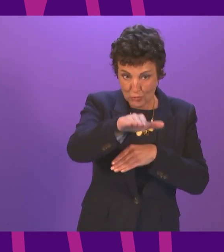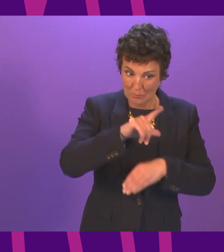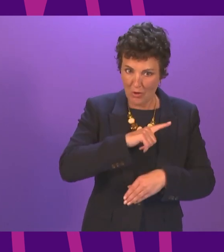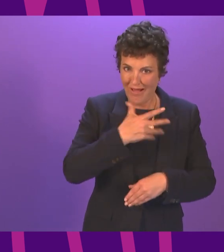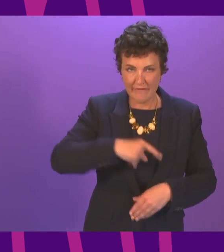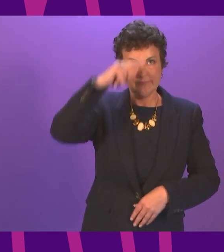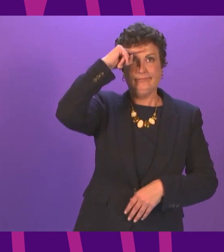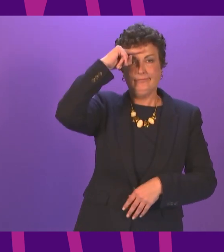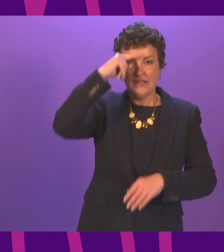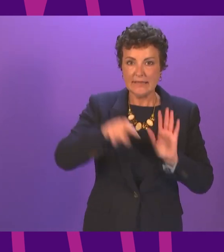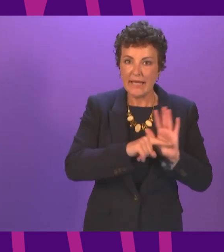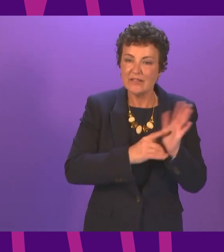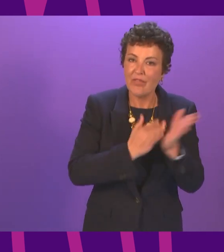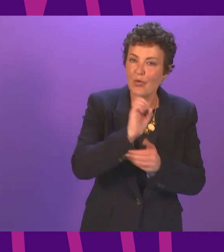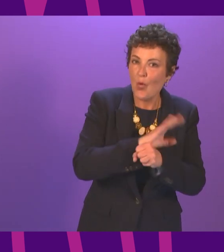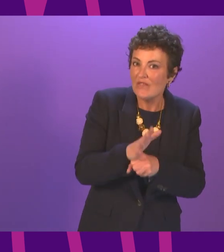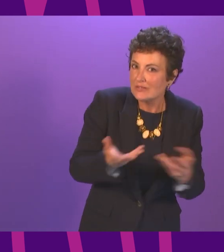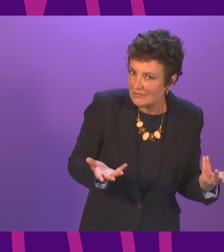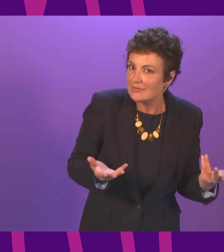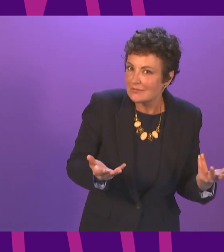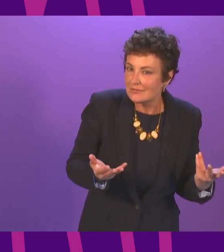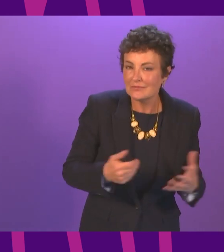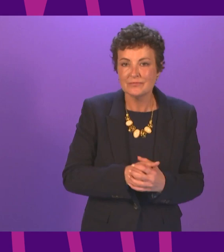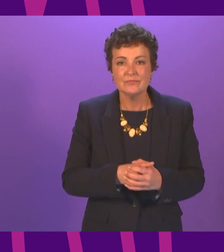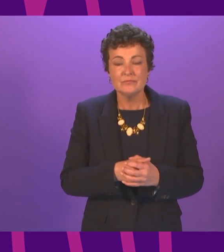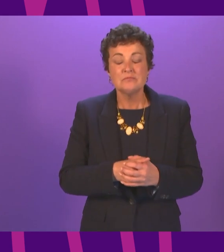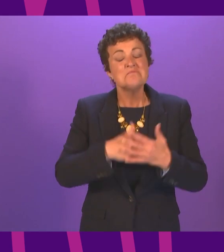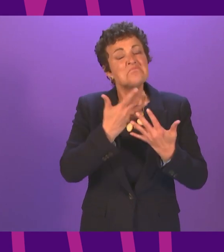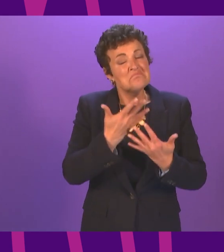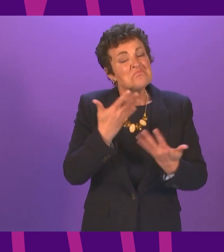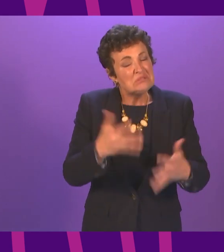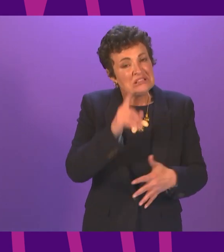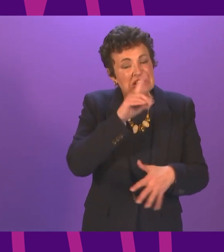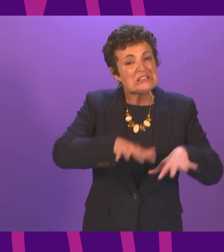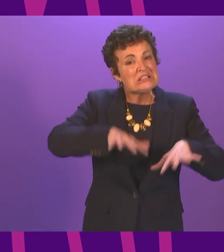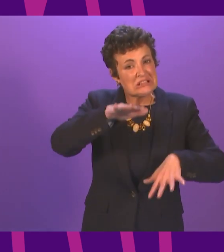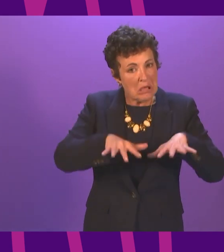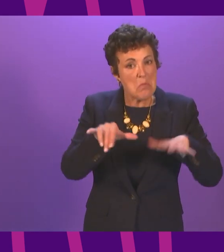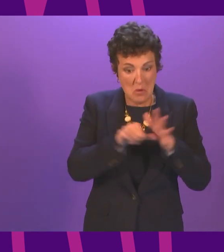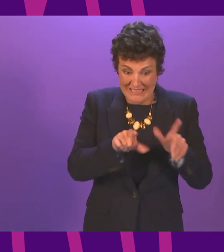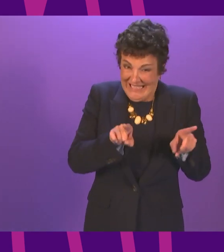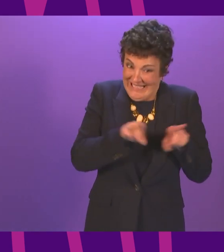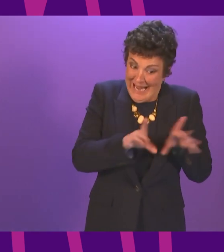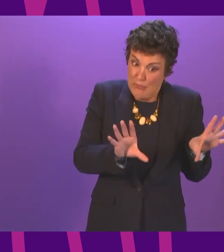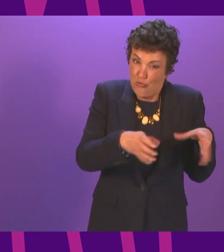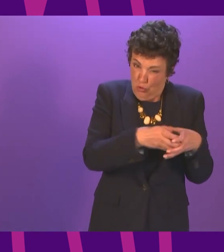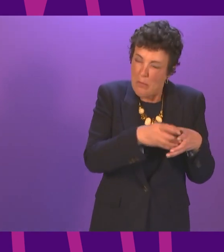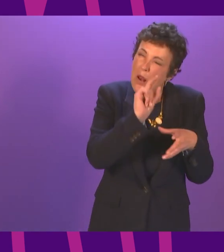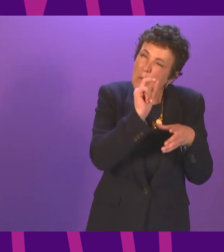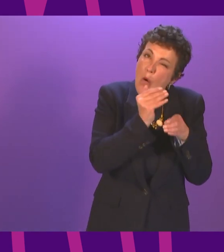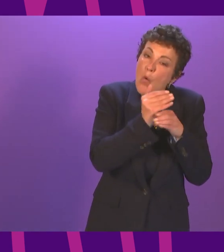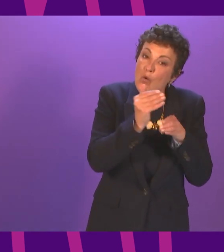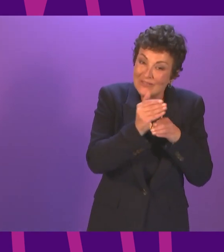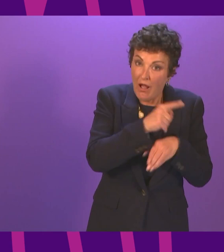had over the past year or so. And then we saw a similar problem for that same group of young people, and those slightly older,